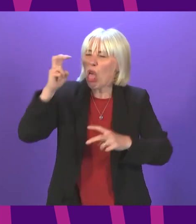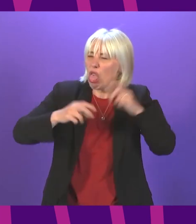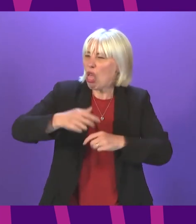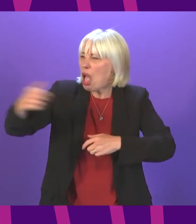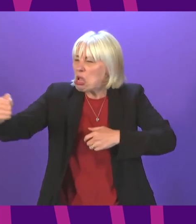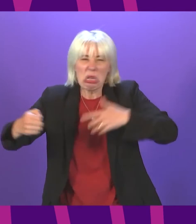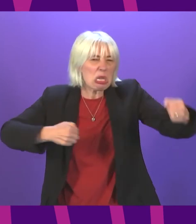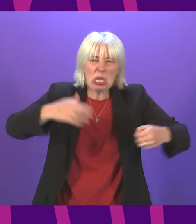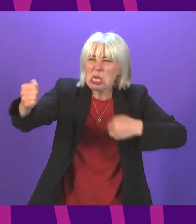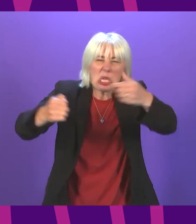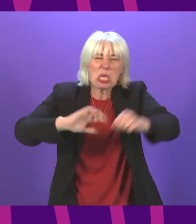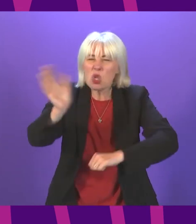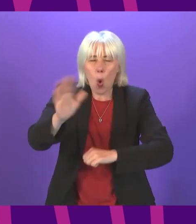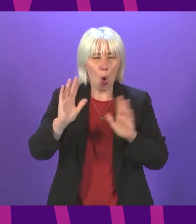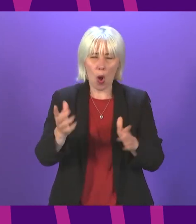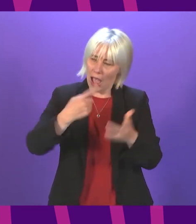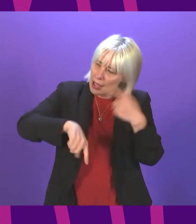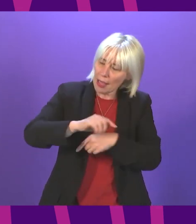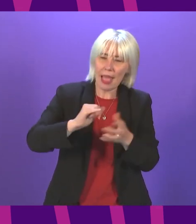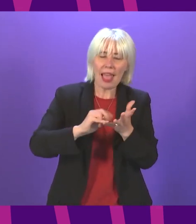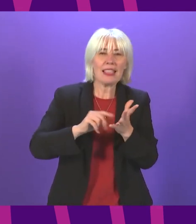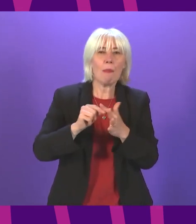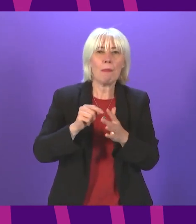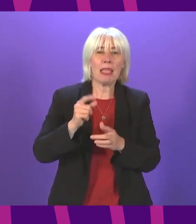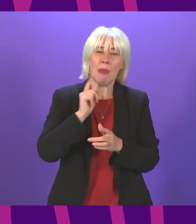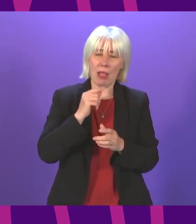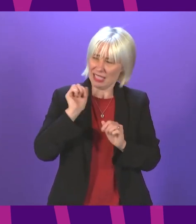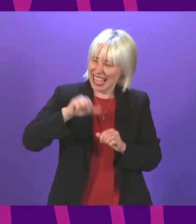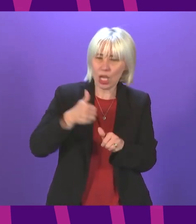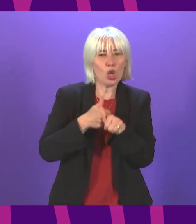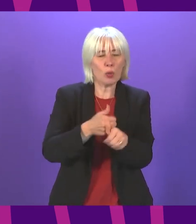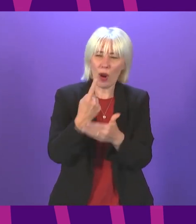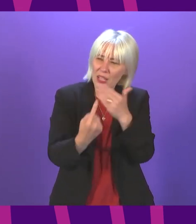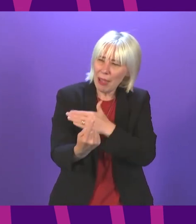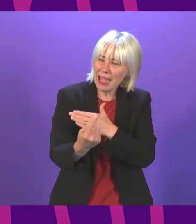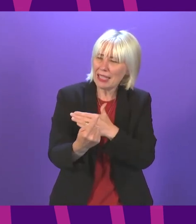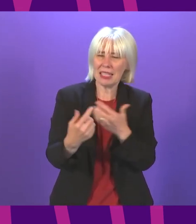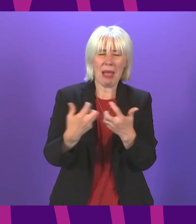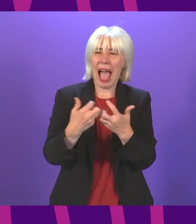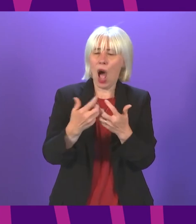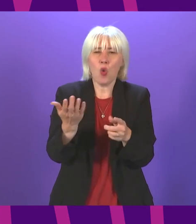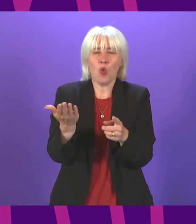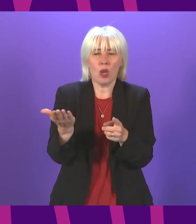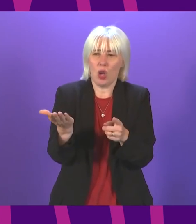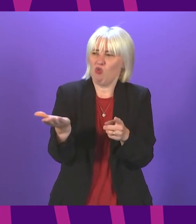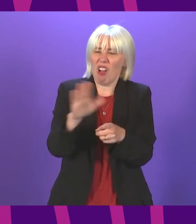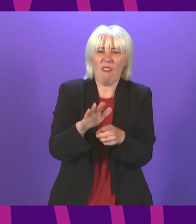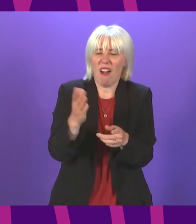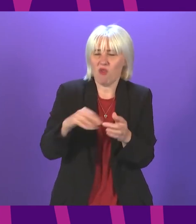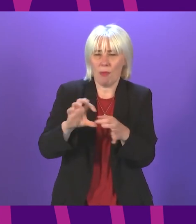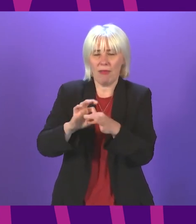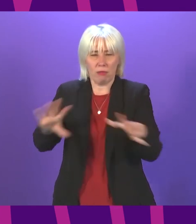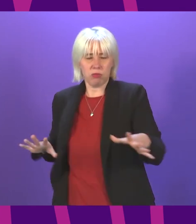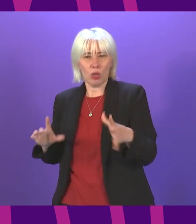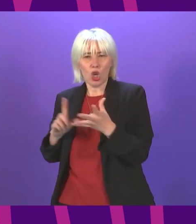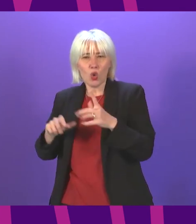together because even the SNP supporters of independence have warned about the decades it would take to recover from leaving the UK and the fact that